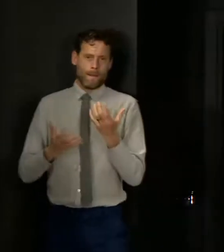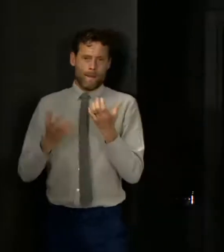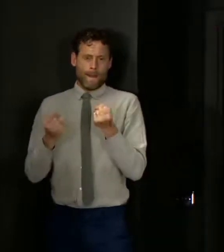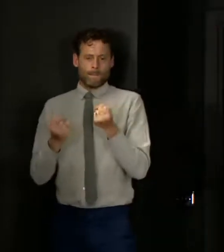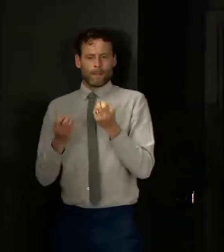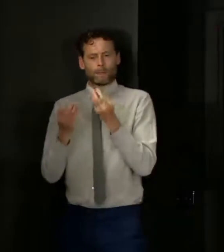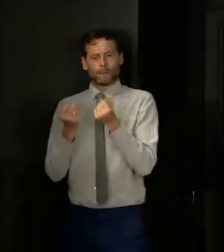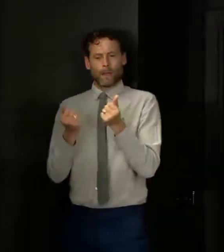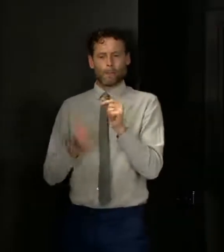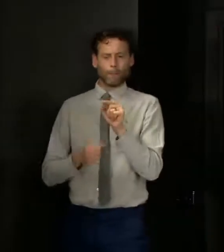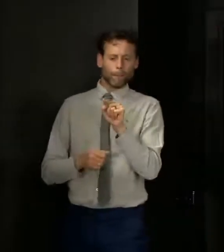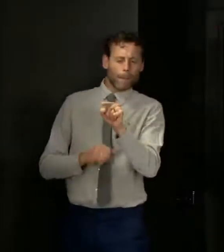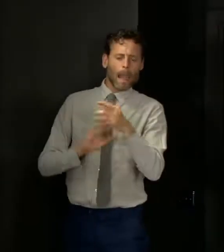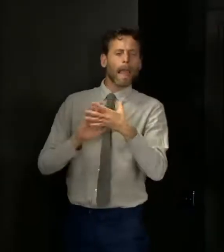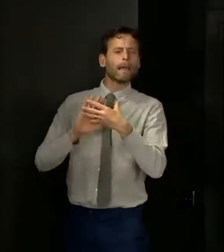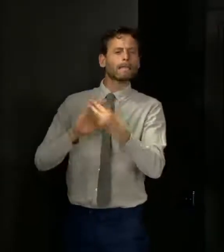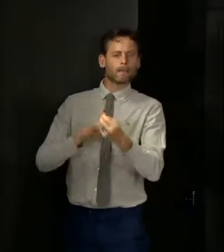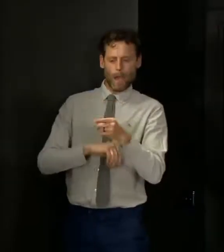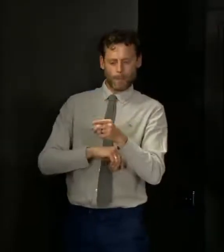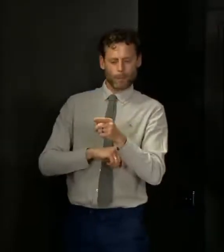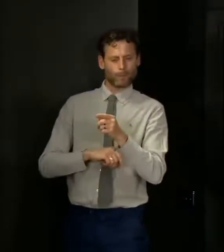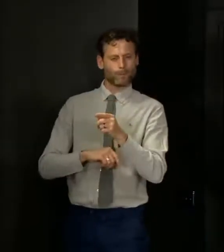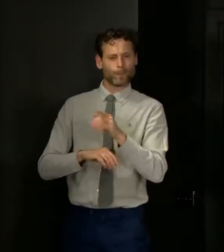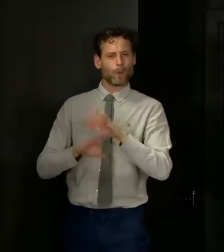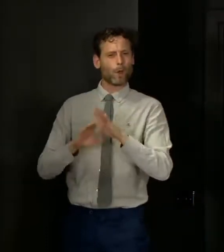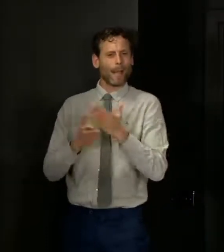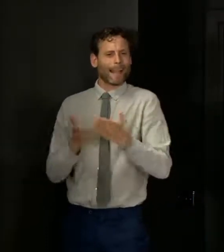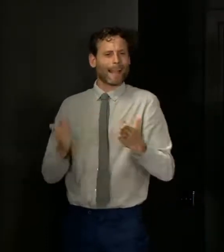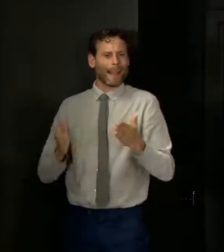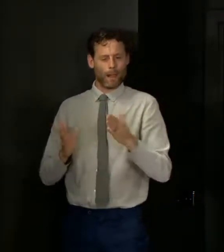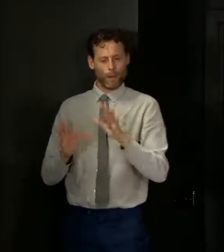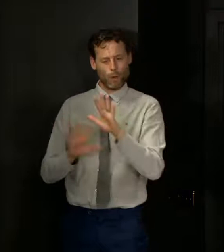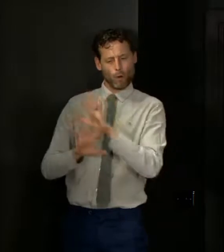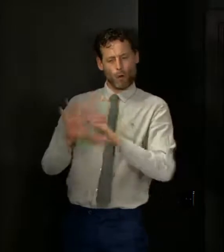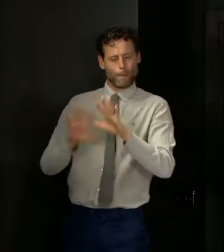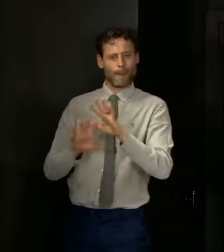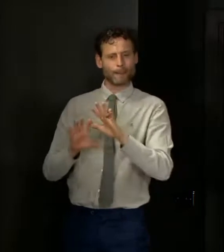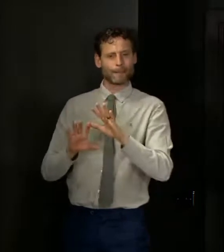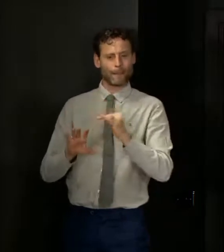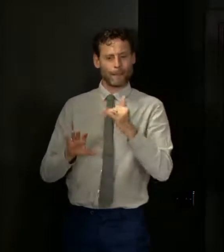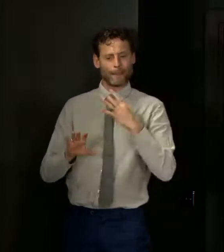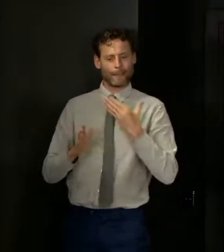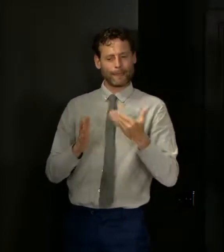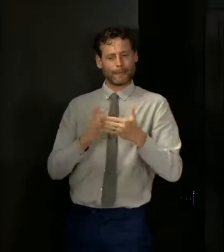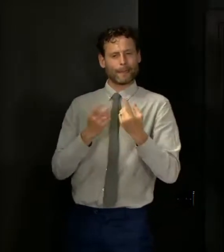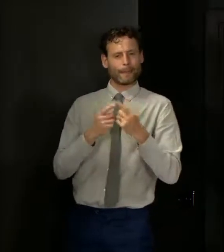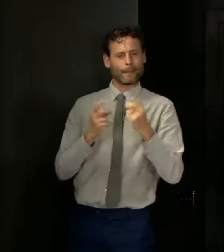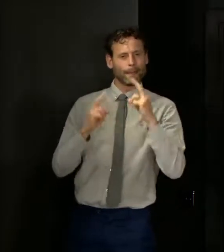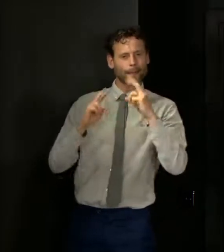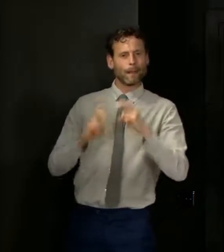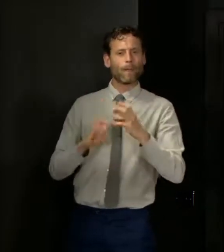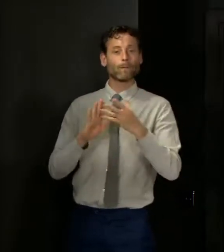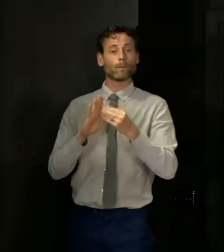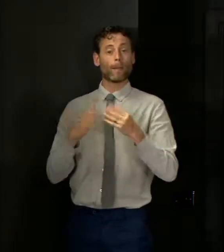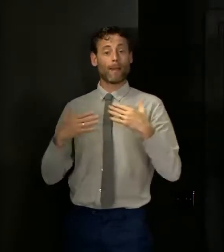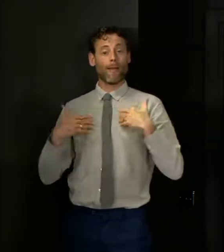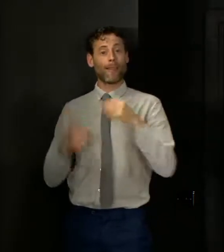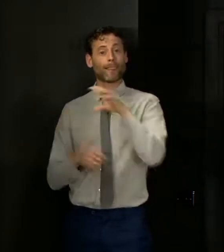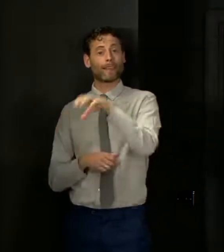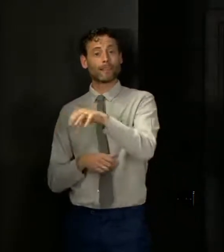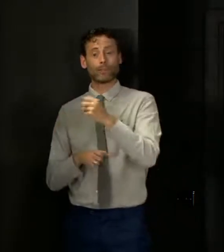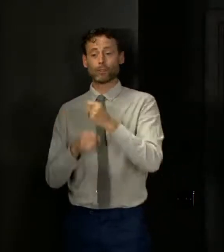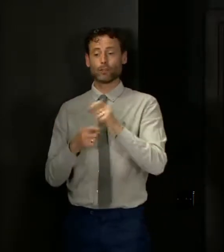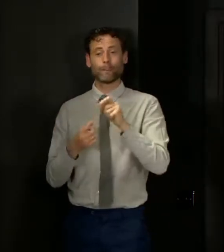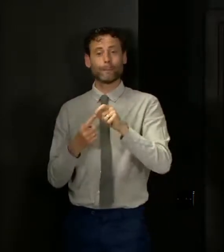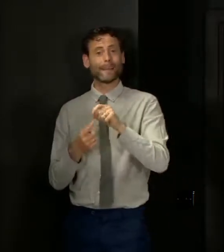scenarios that we would want to be able to assess on an individual basis, and that might be scenarios that involves a health care setting such as a GP practice or